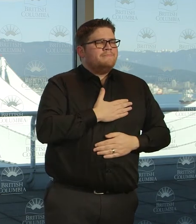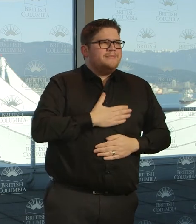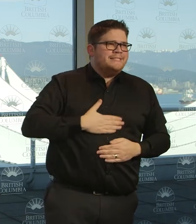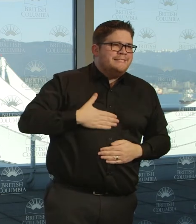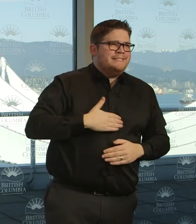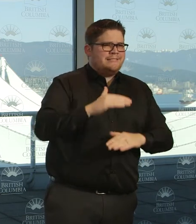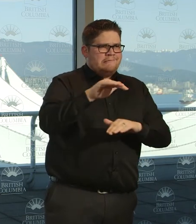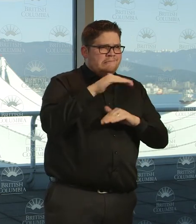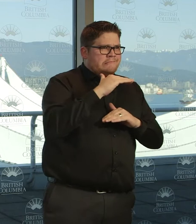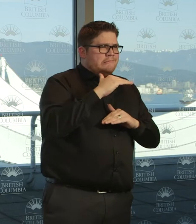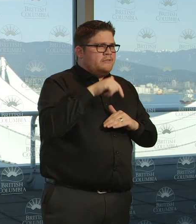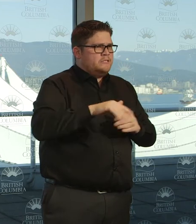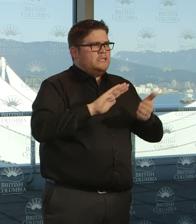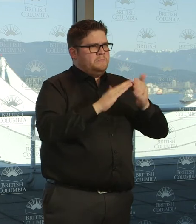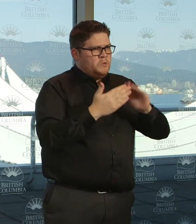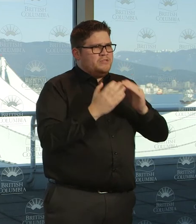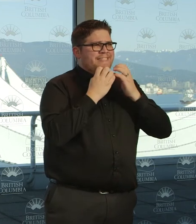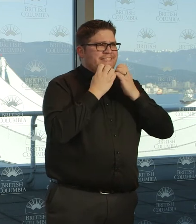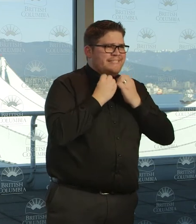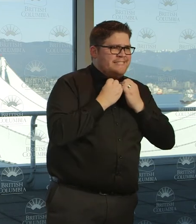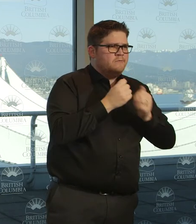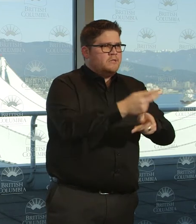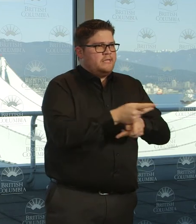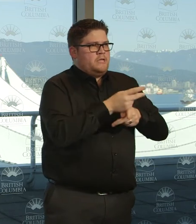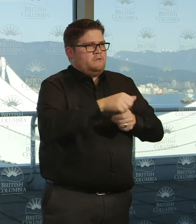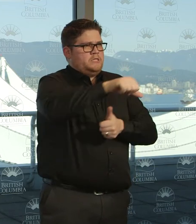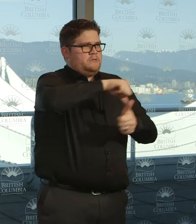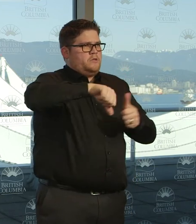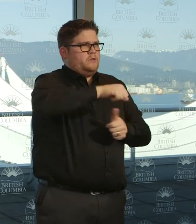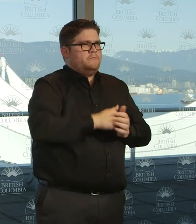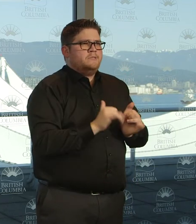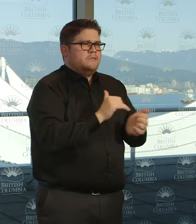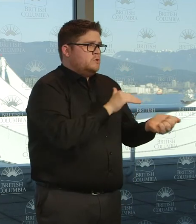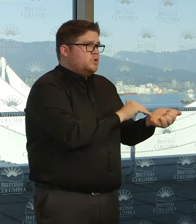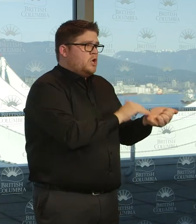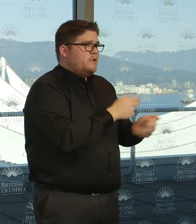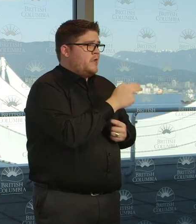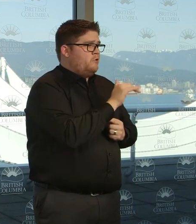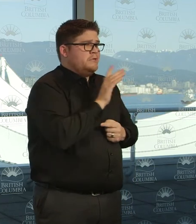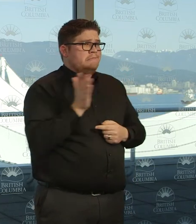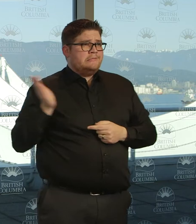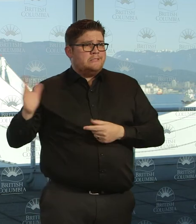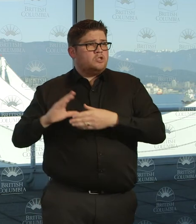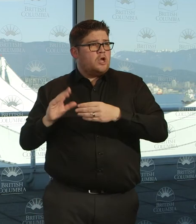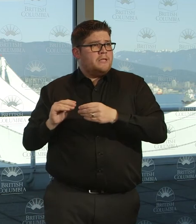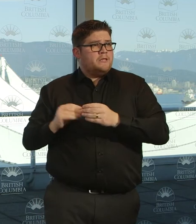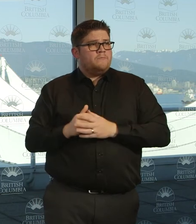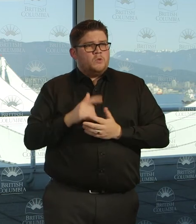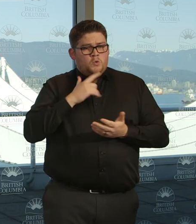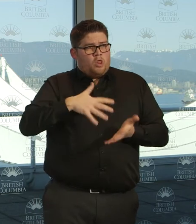community. And we should all have them, and all remember people, as Dr. Henry has said, who are especially vulnerable, in particular